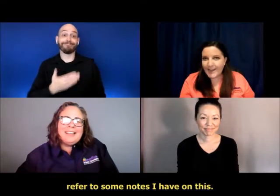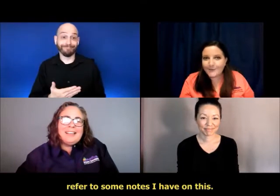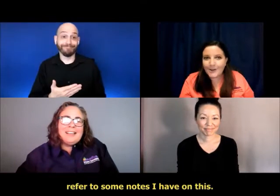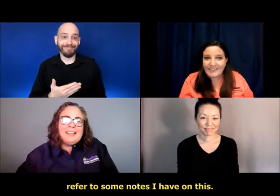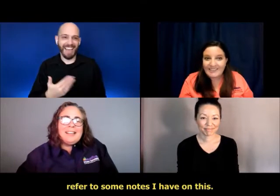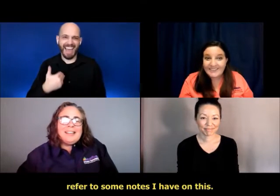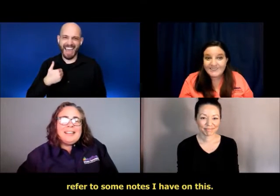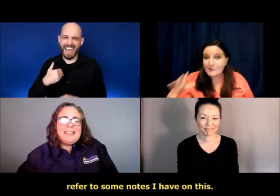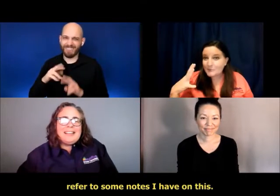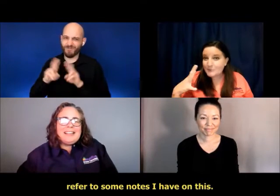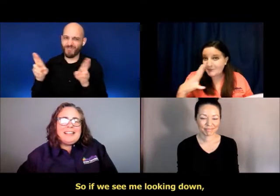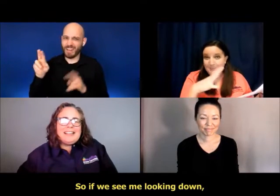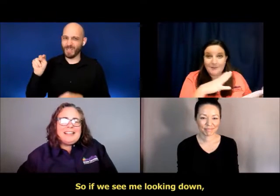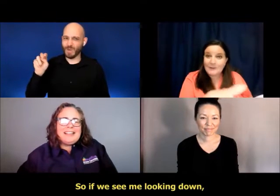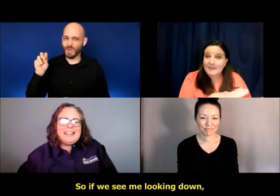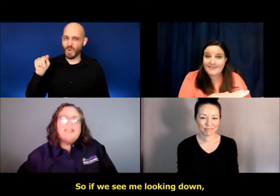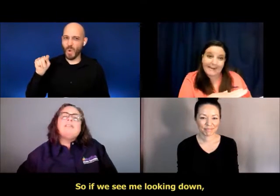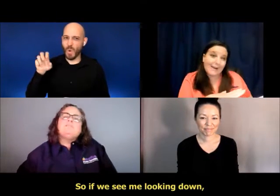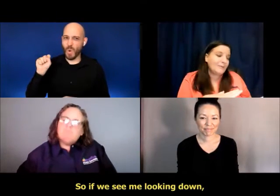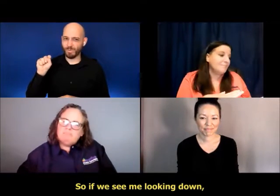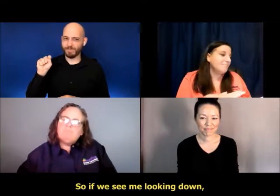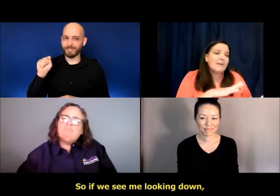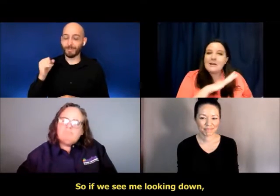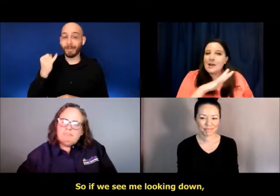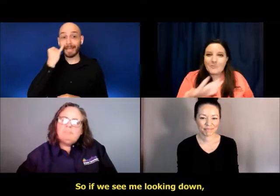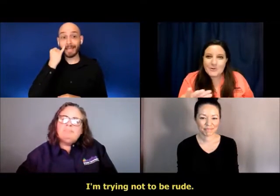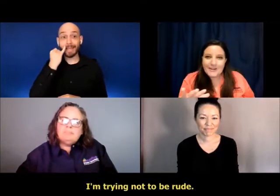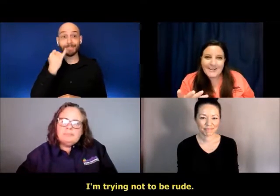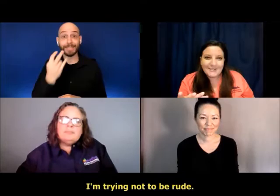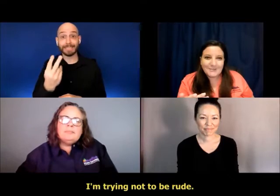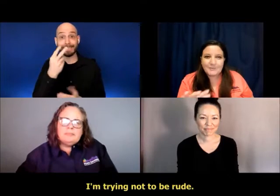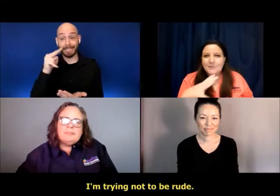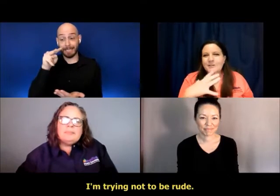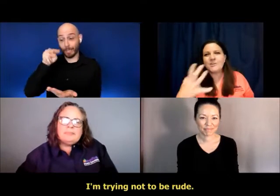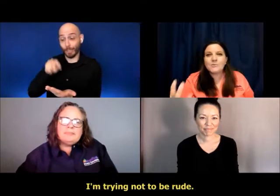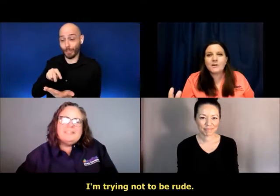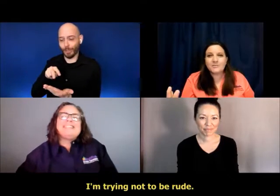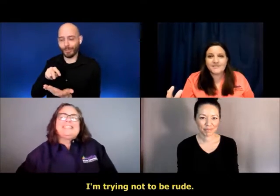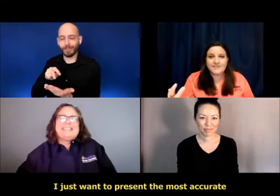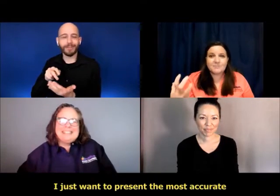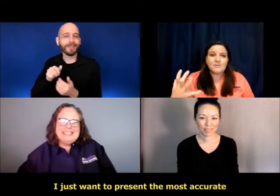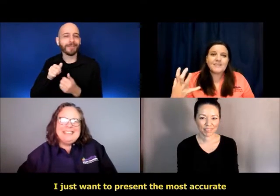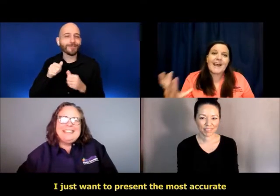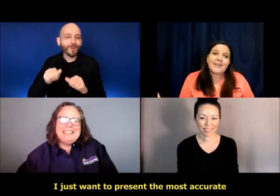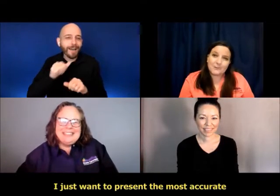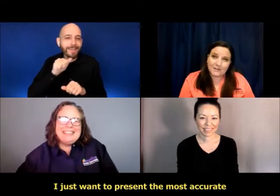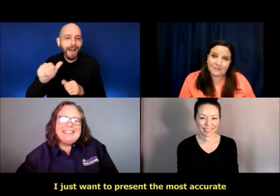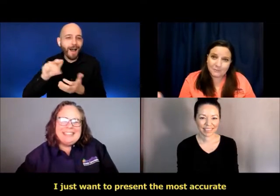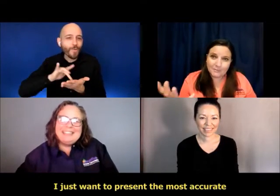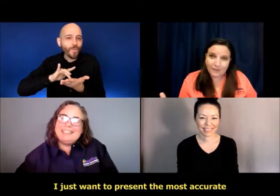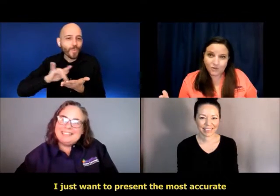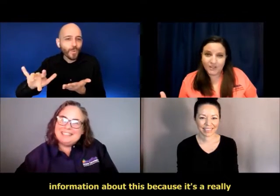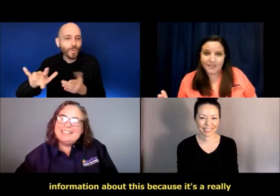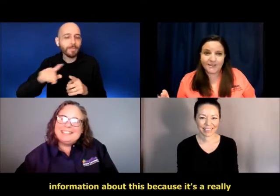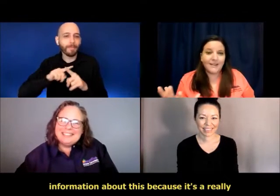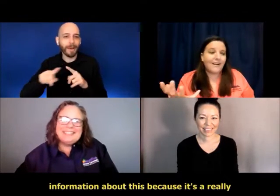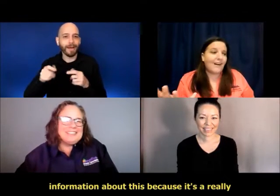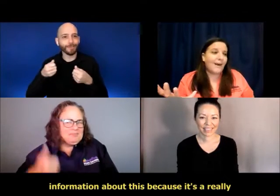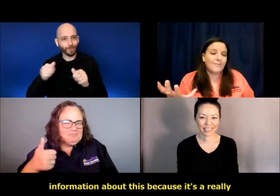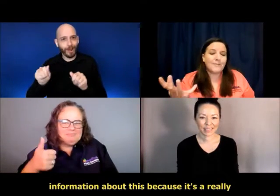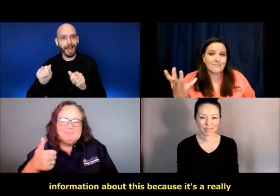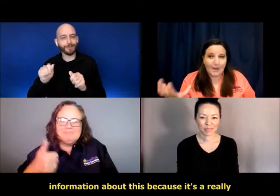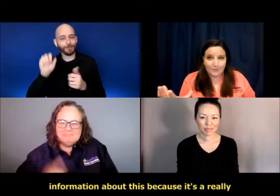notes I have on this. So if you see me looking down, I'm trying not to be rude. I just want to present the most accurate information,